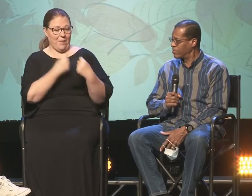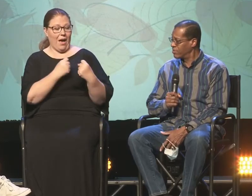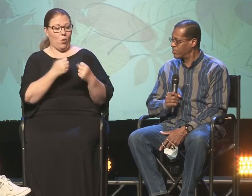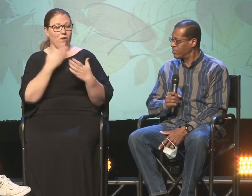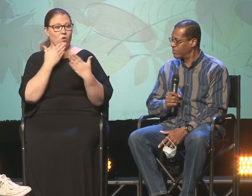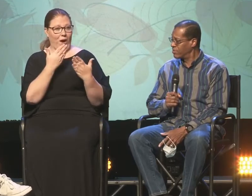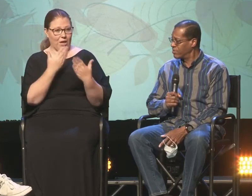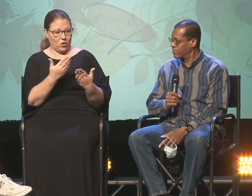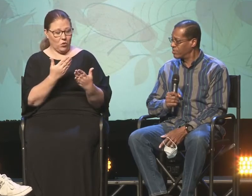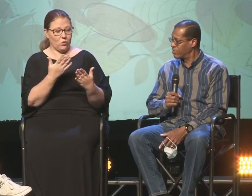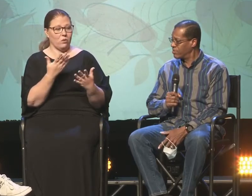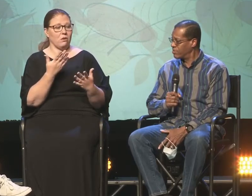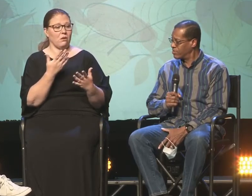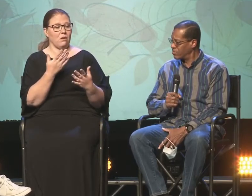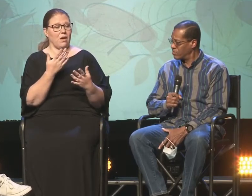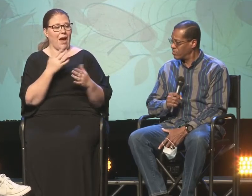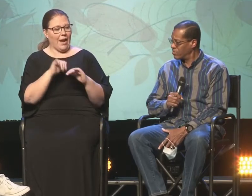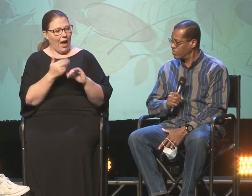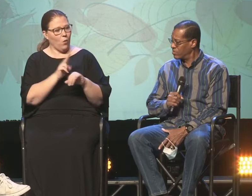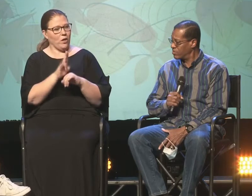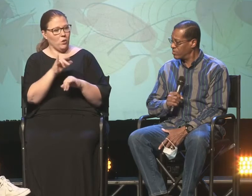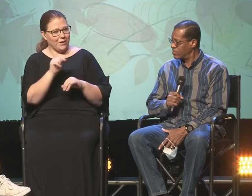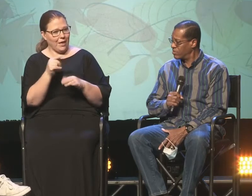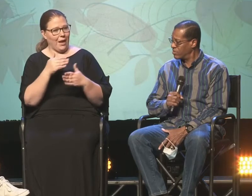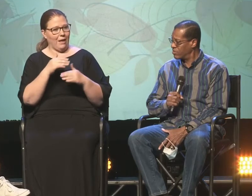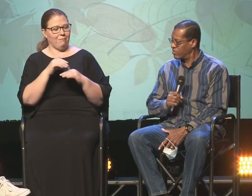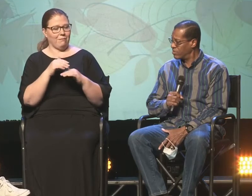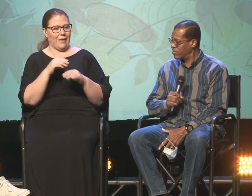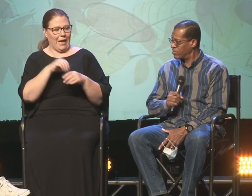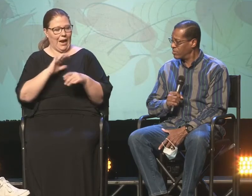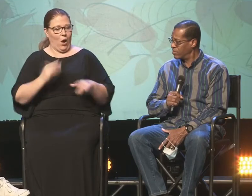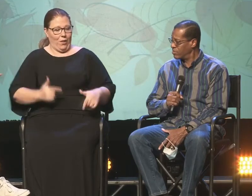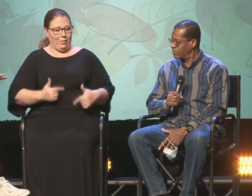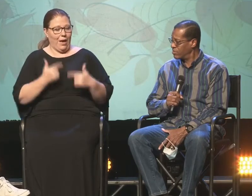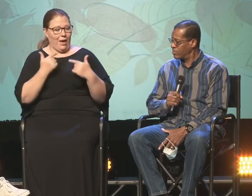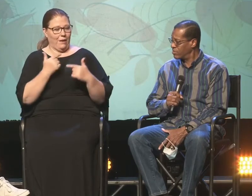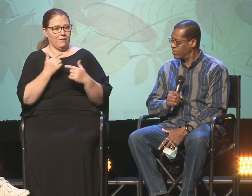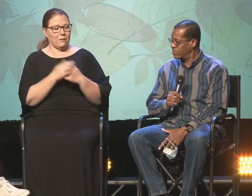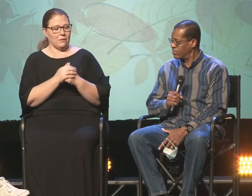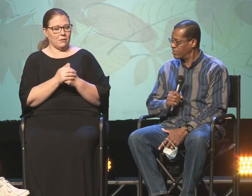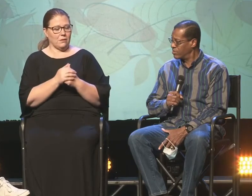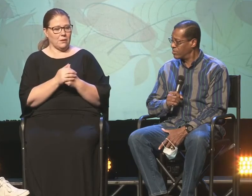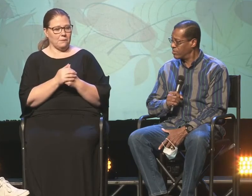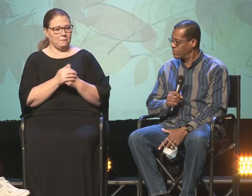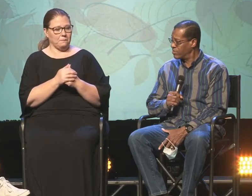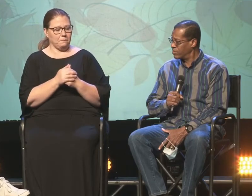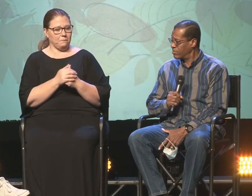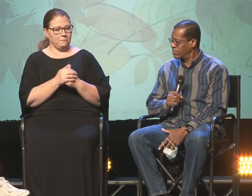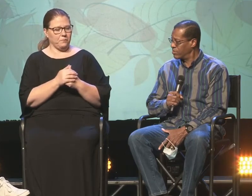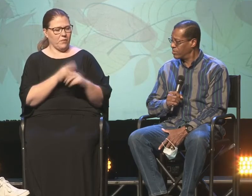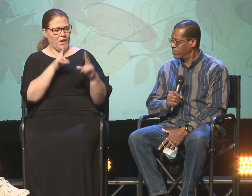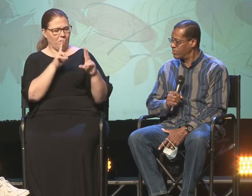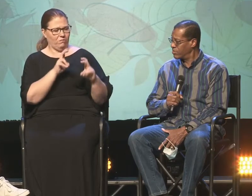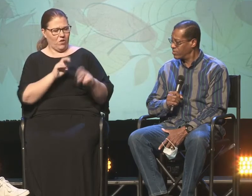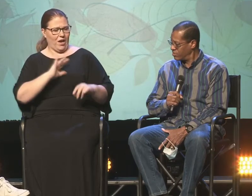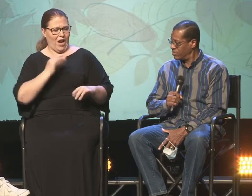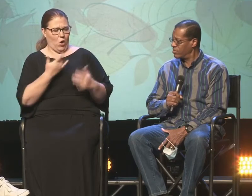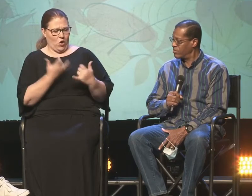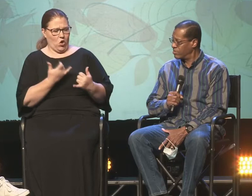of the, like application, like how we bring it into our lives is to look at our current scenarios